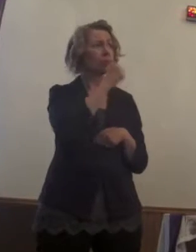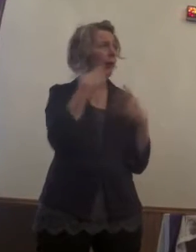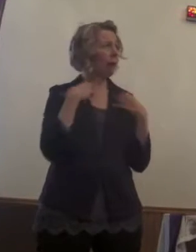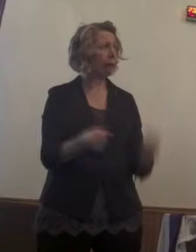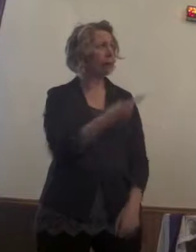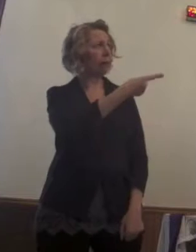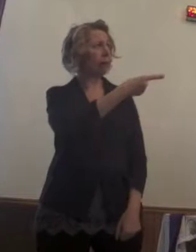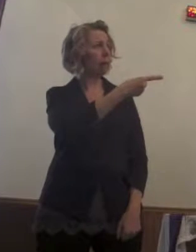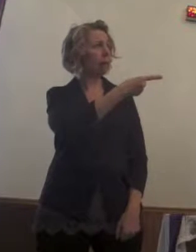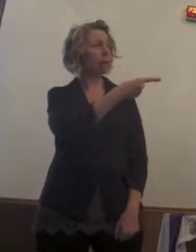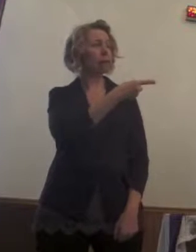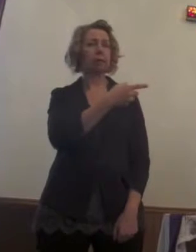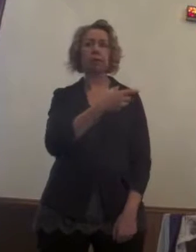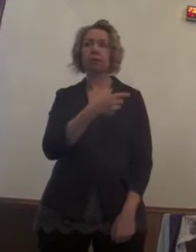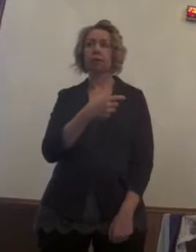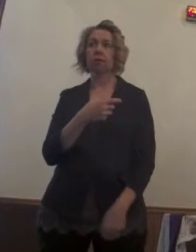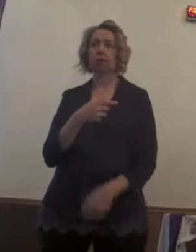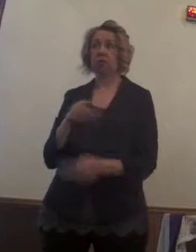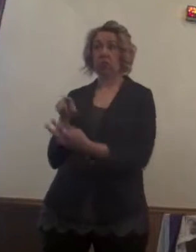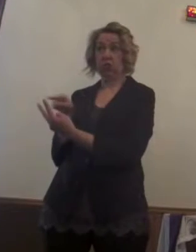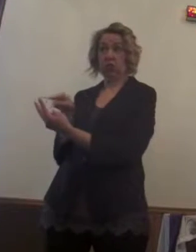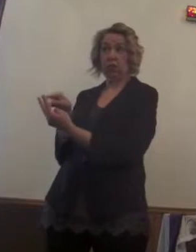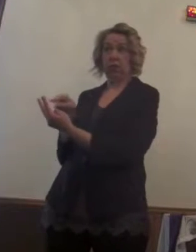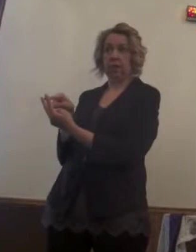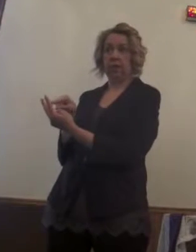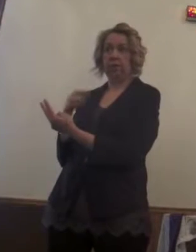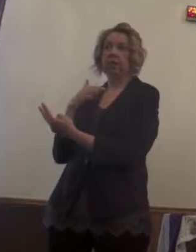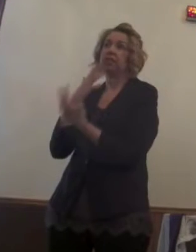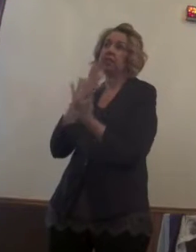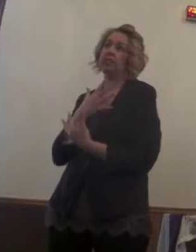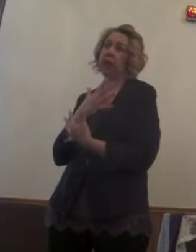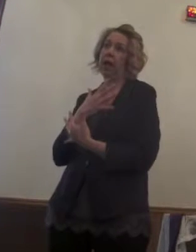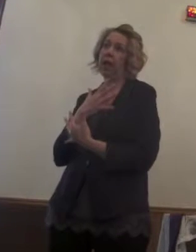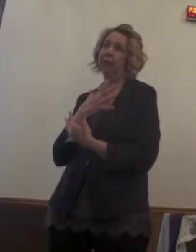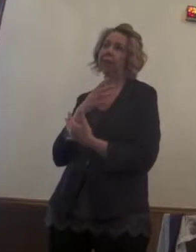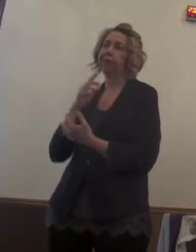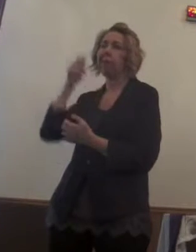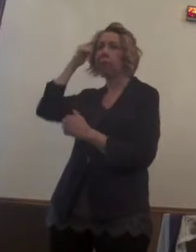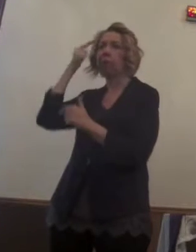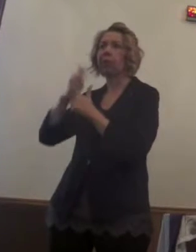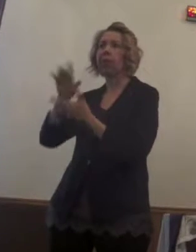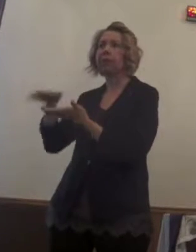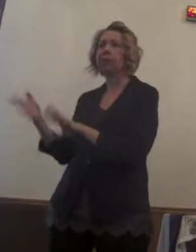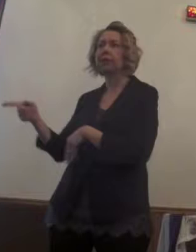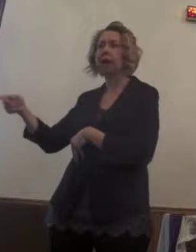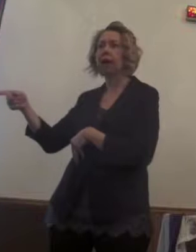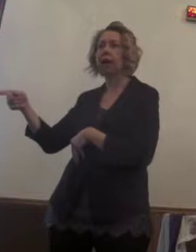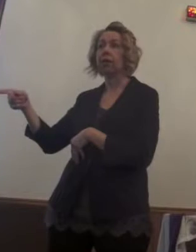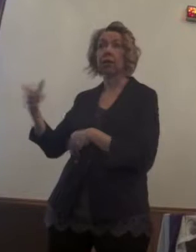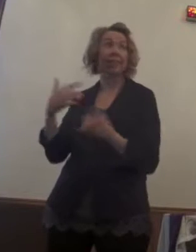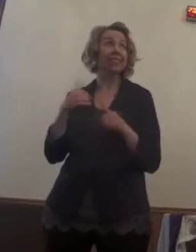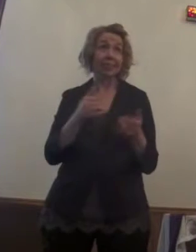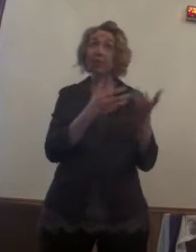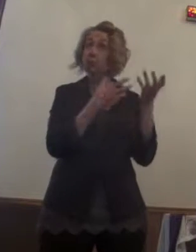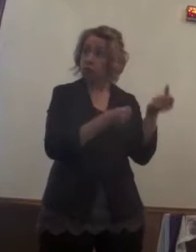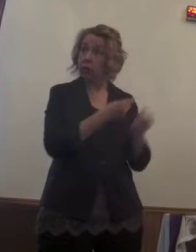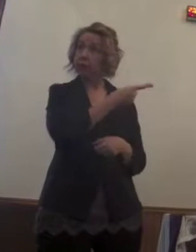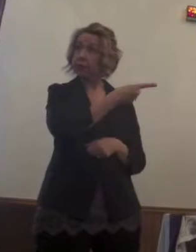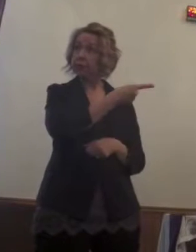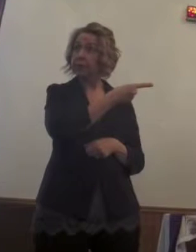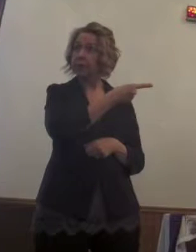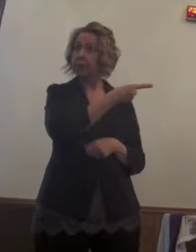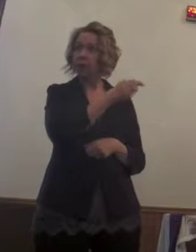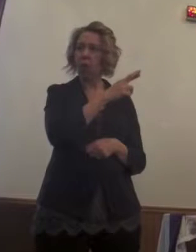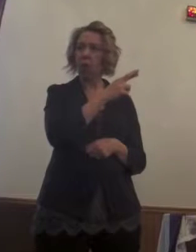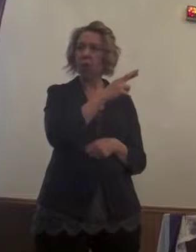and Martha have that sinful regret, do they still have their saving faith in Christ? Or were they